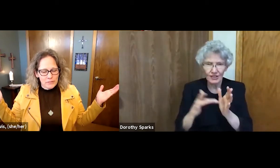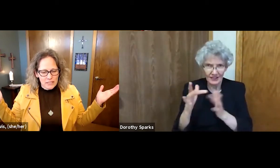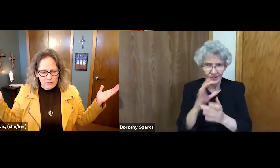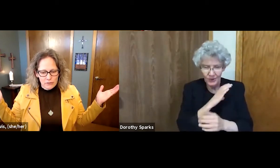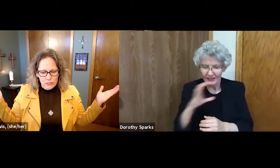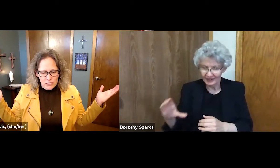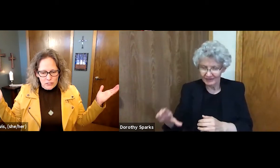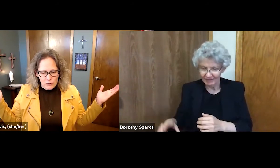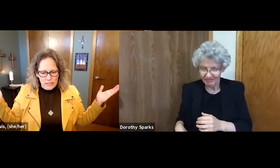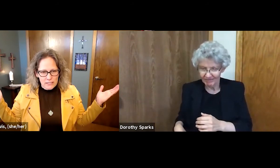Savior Jesus Christ.